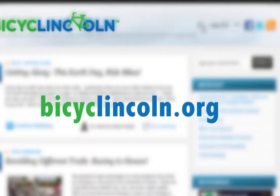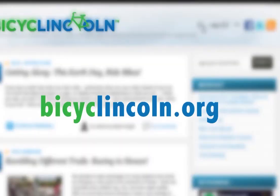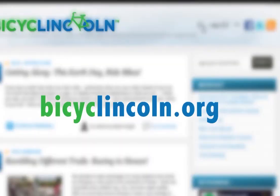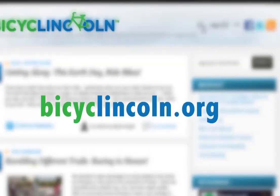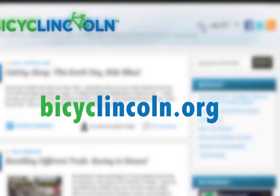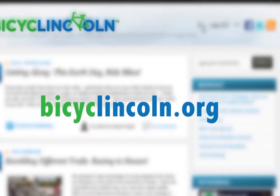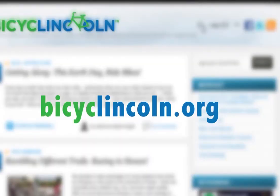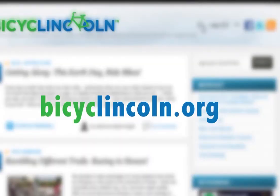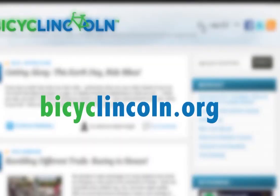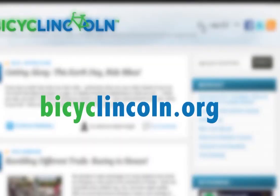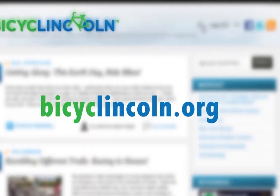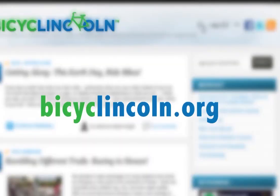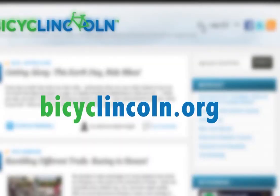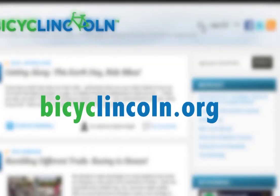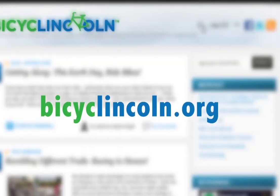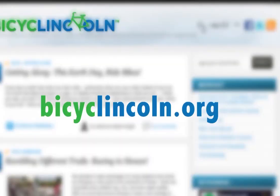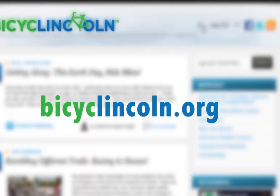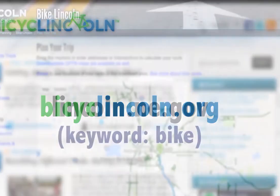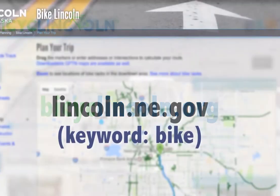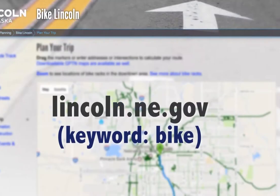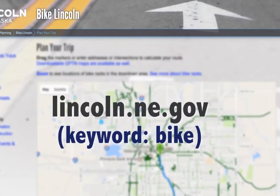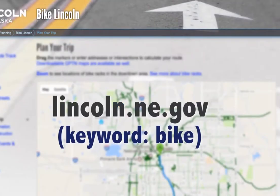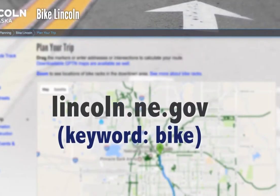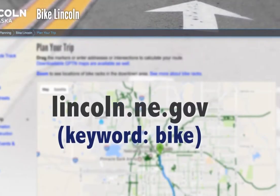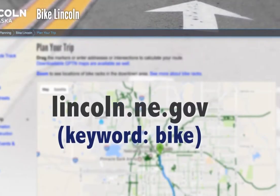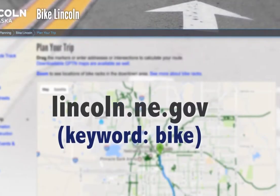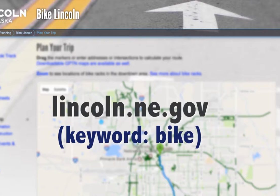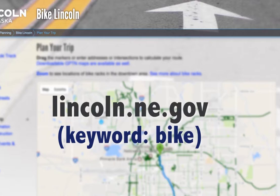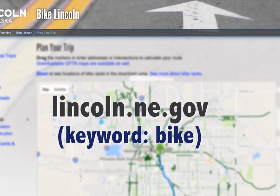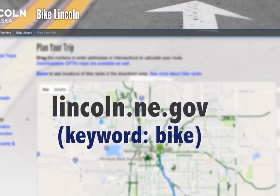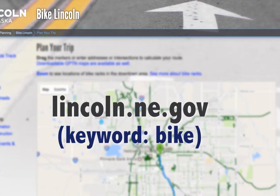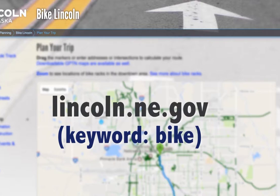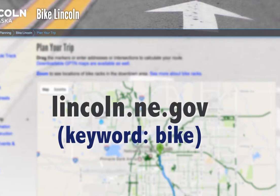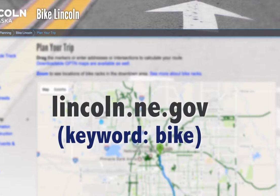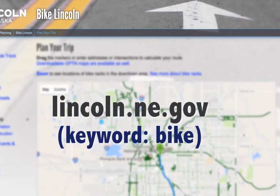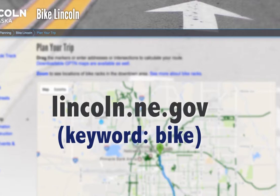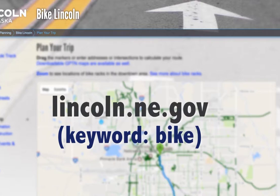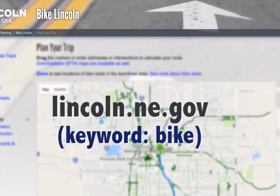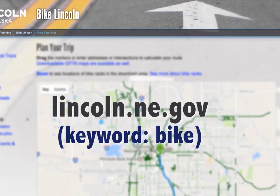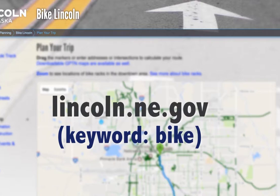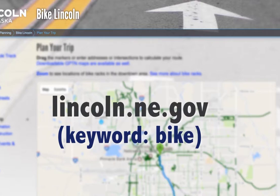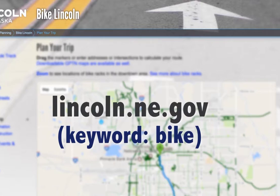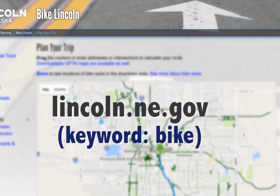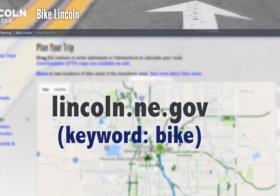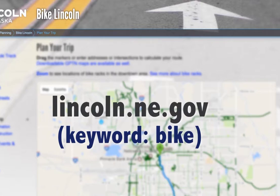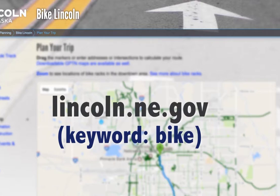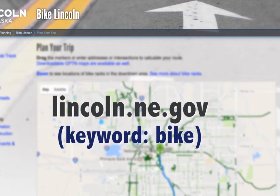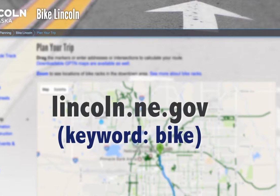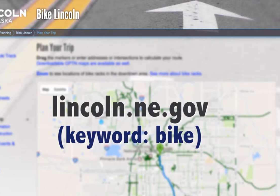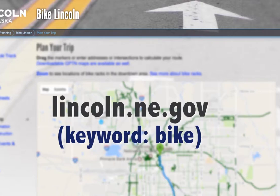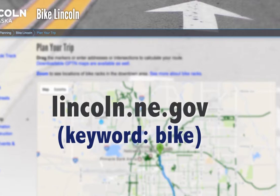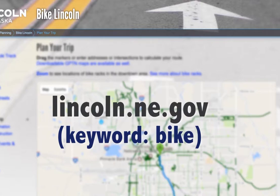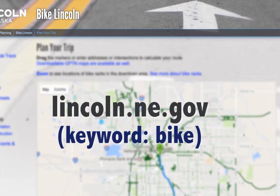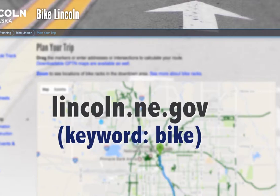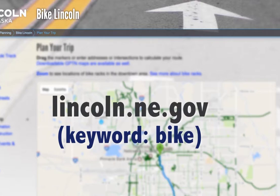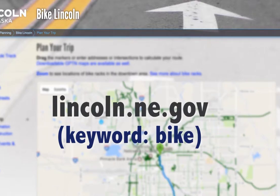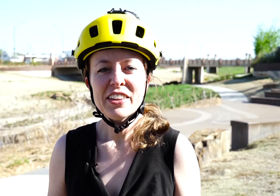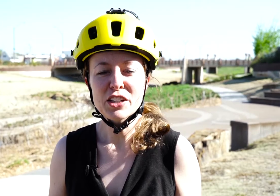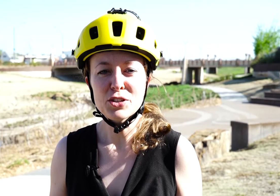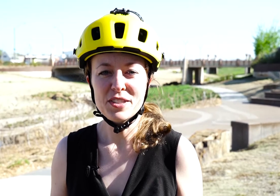Bicycle Lincoln site, we have some tips for commuting, and the City of Lincoln also has a great website, ways to plan your route. have trail maps and other great information. This Earth